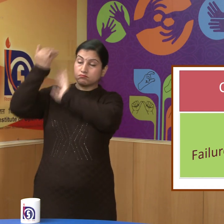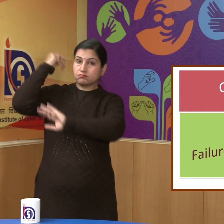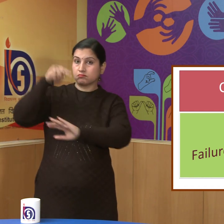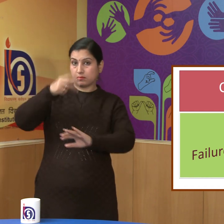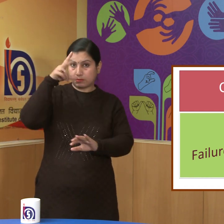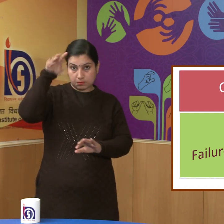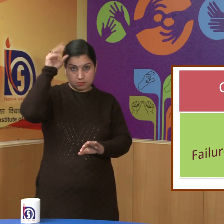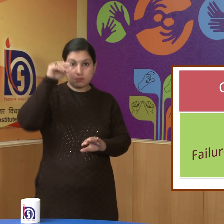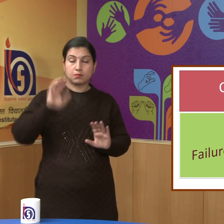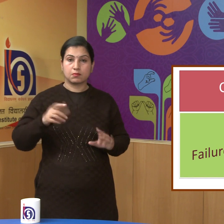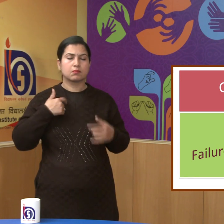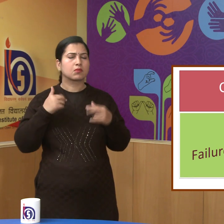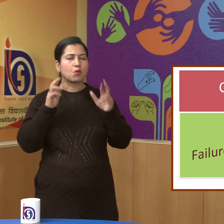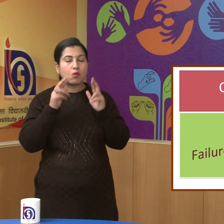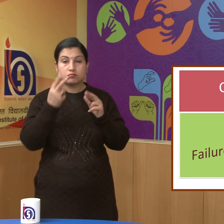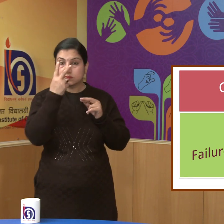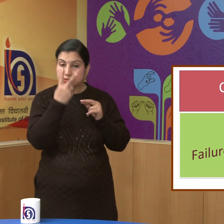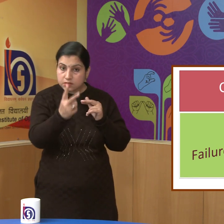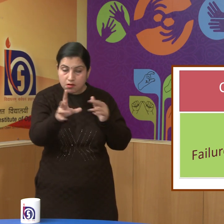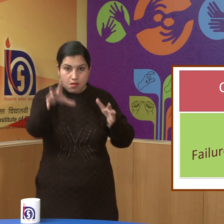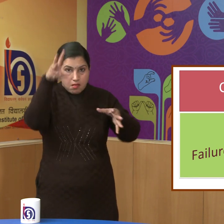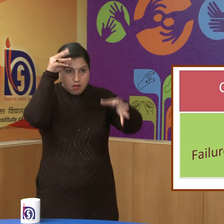I hope you will enjoy watching this video.